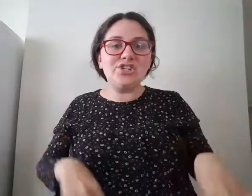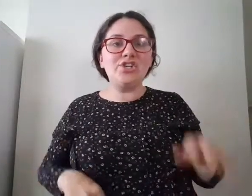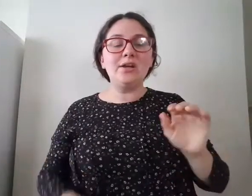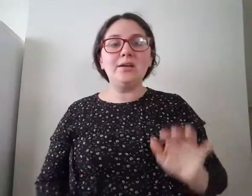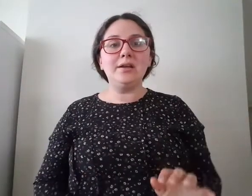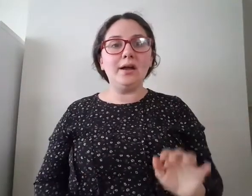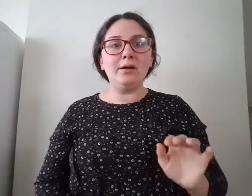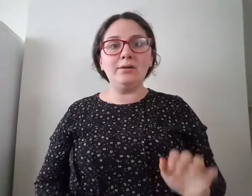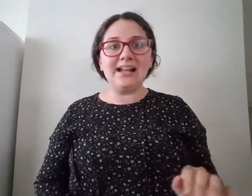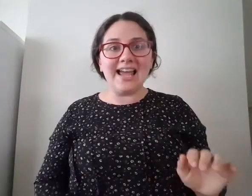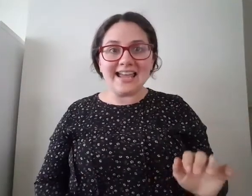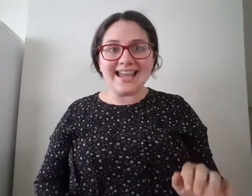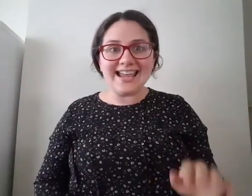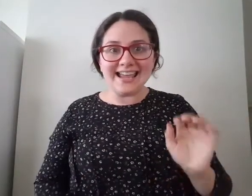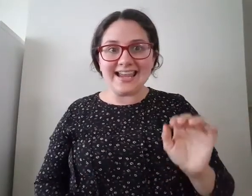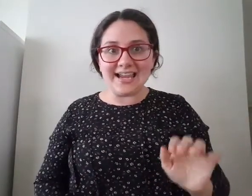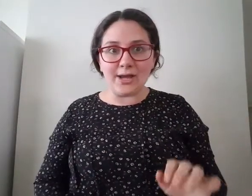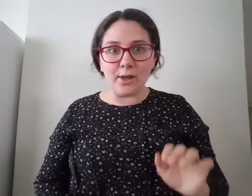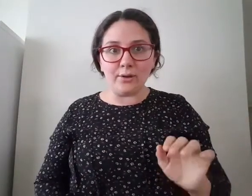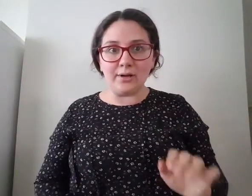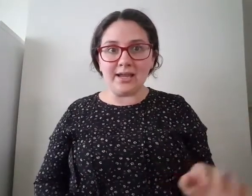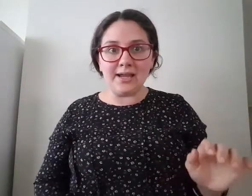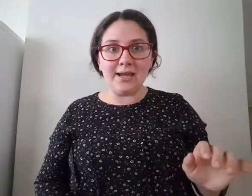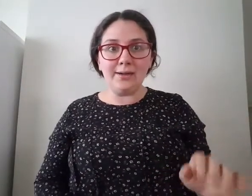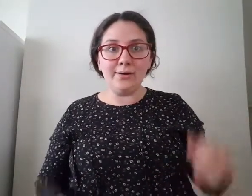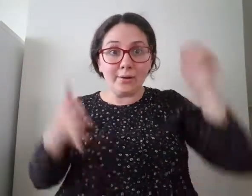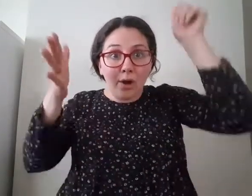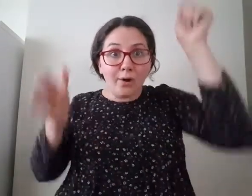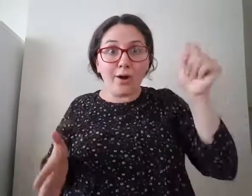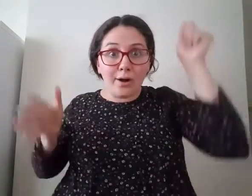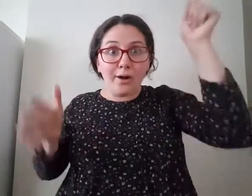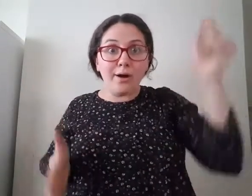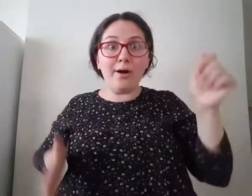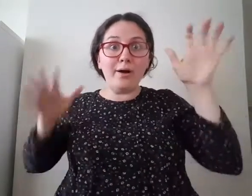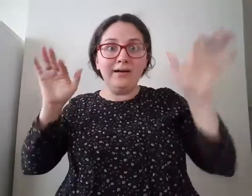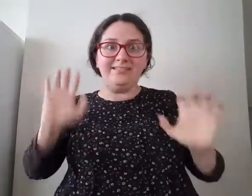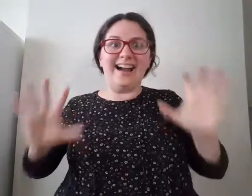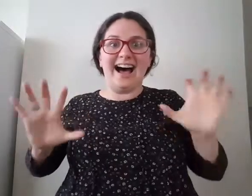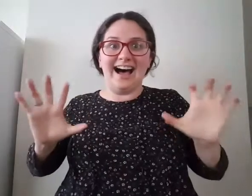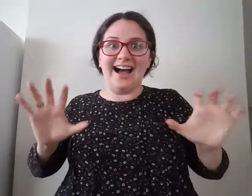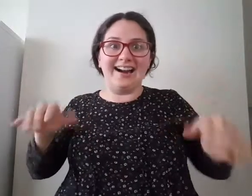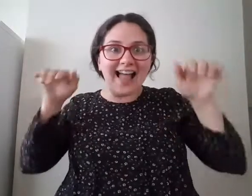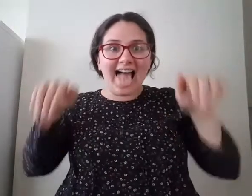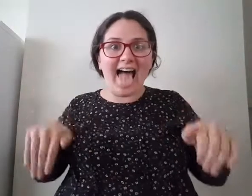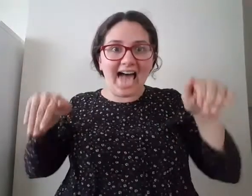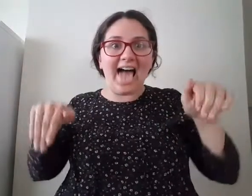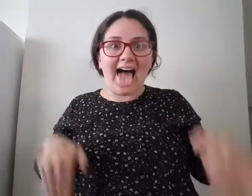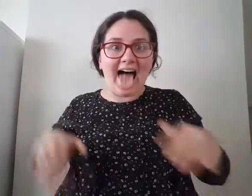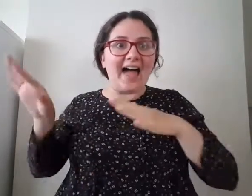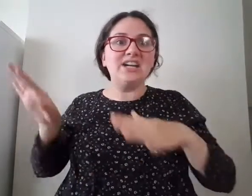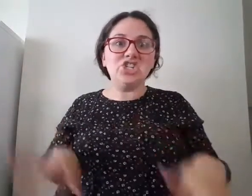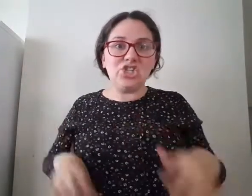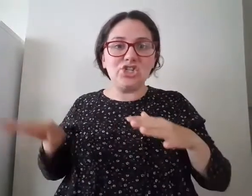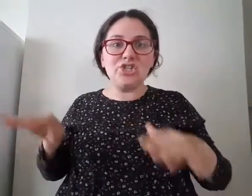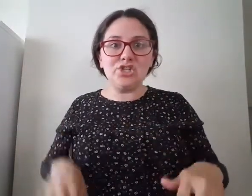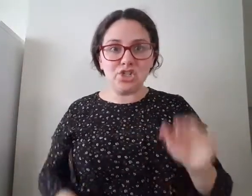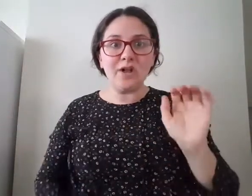shh, yodeling, yodeling, ooh, roar. Ha, ha, shh, shh,